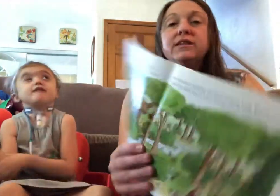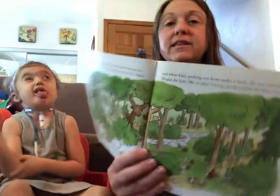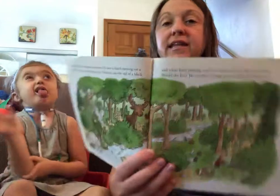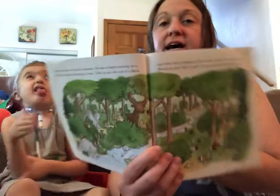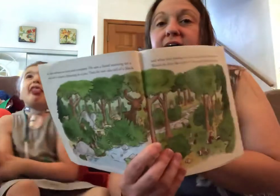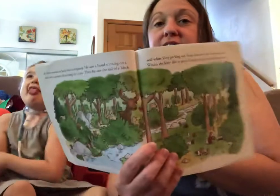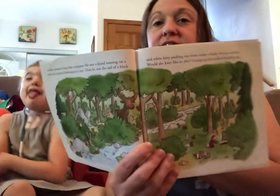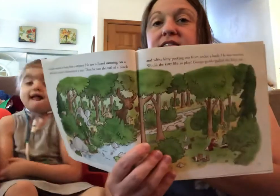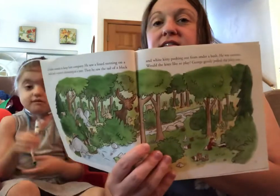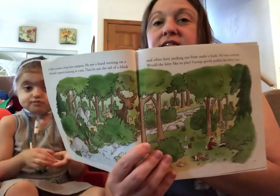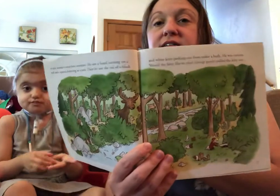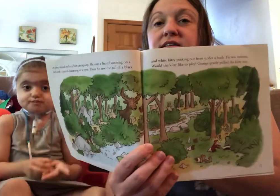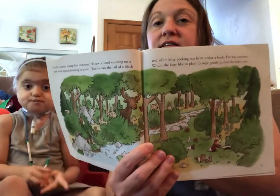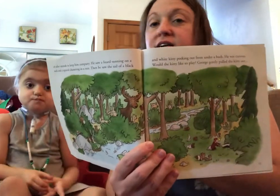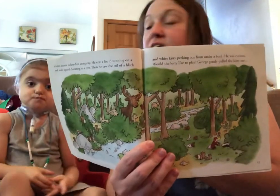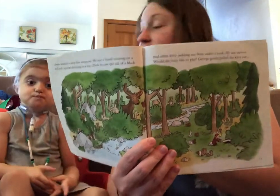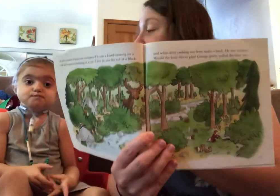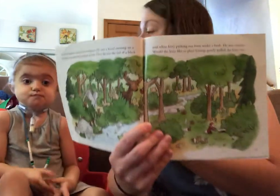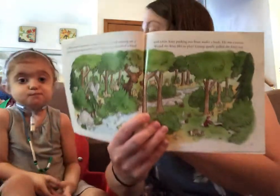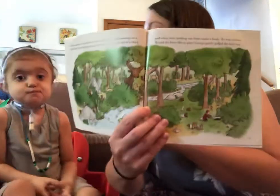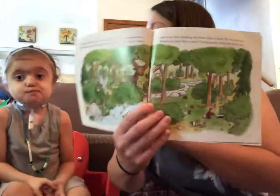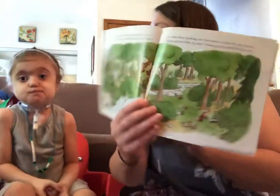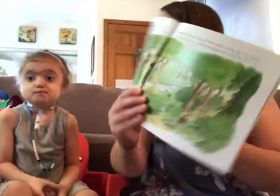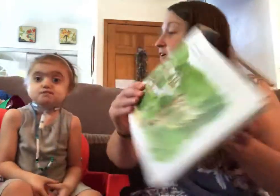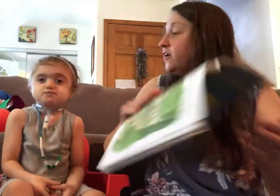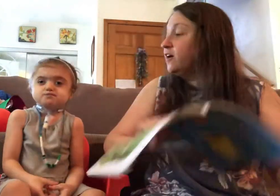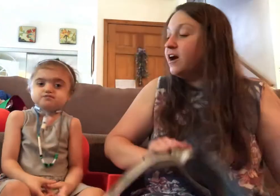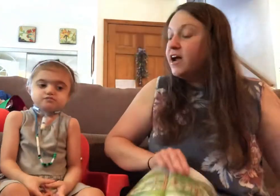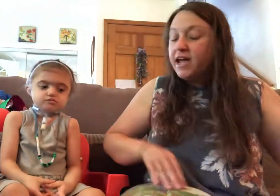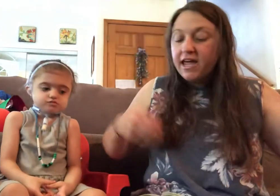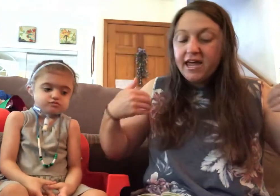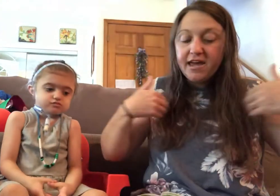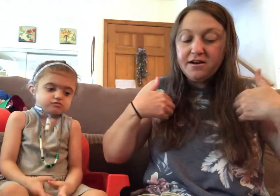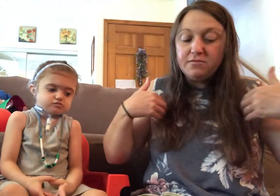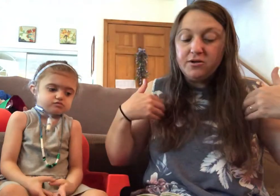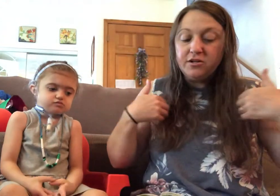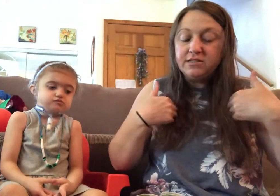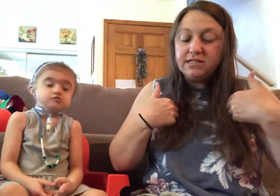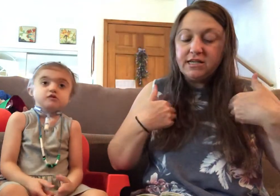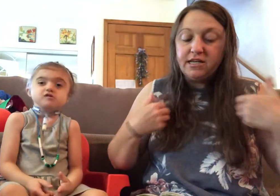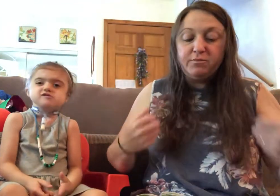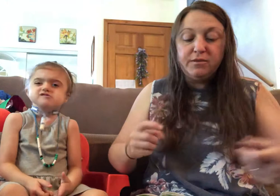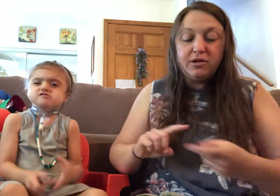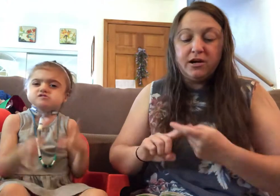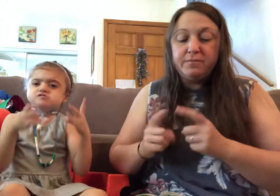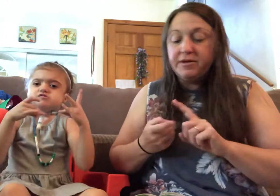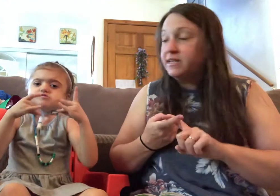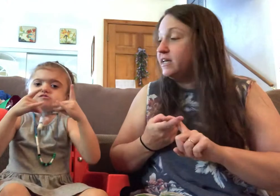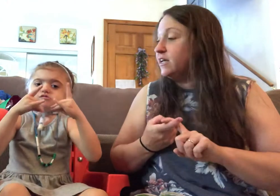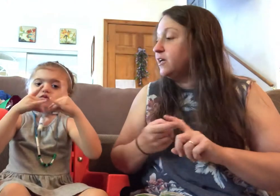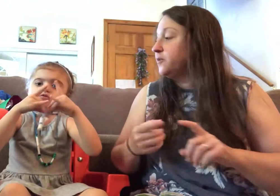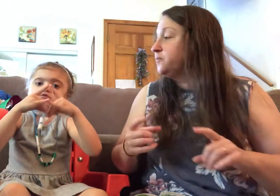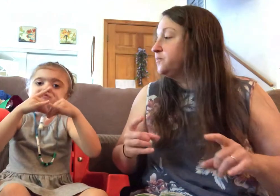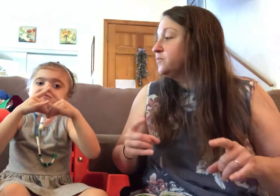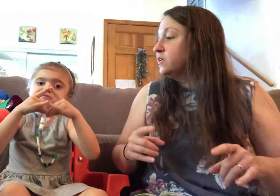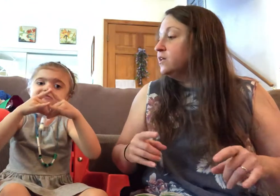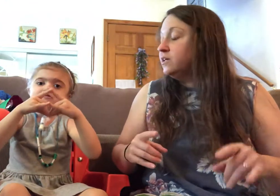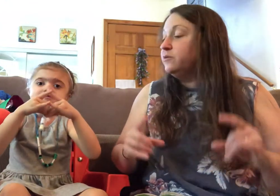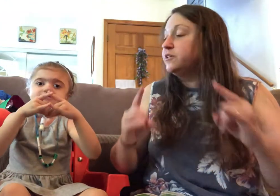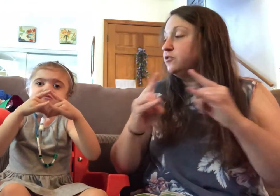lots of other animals to keep him company. He wanted to go